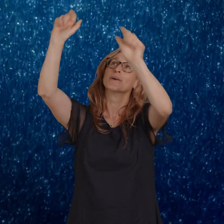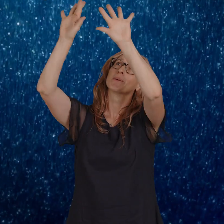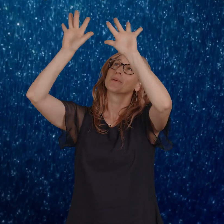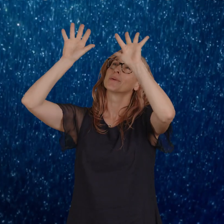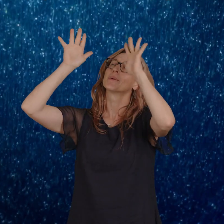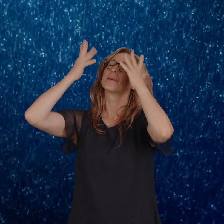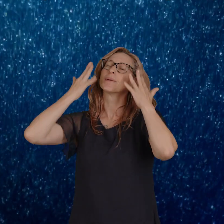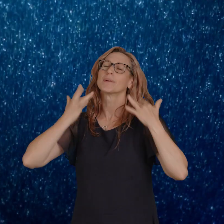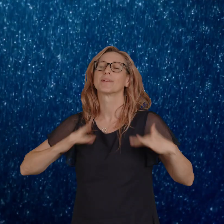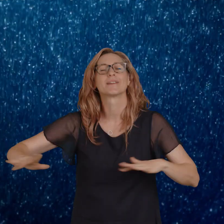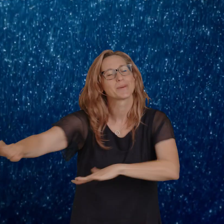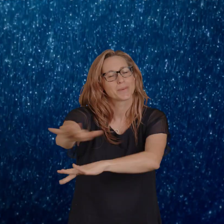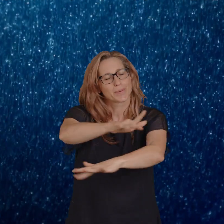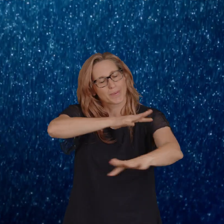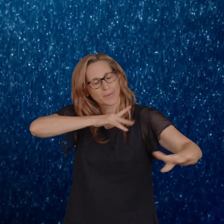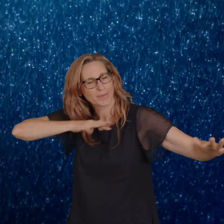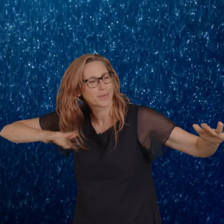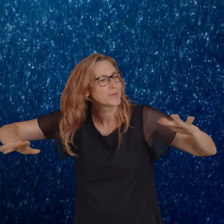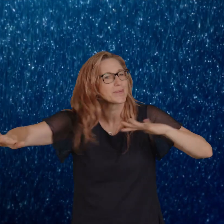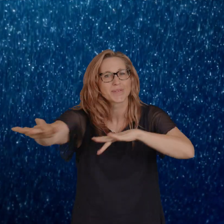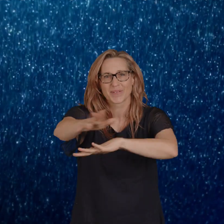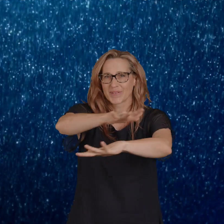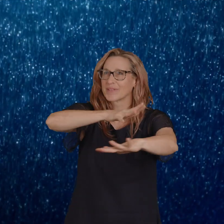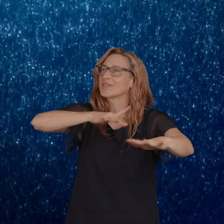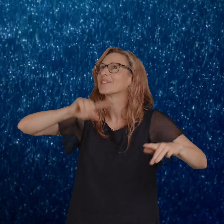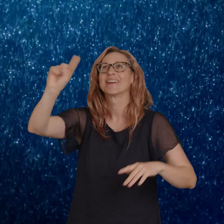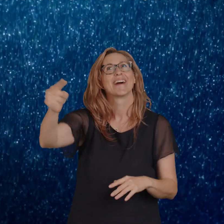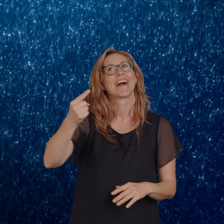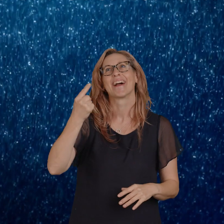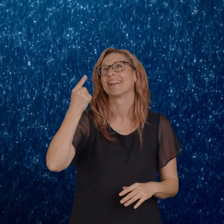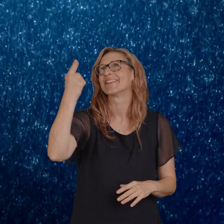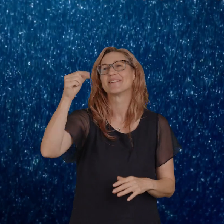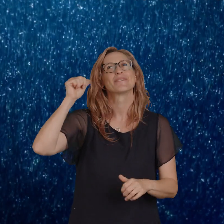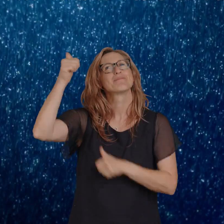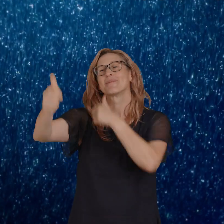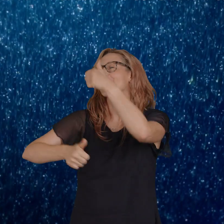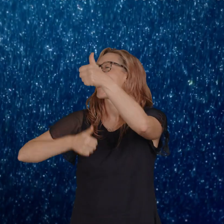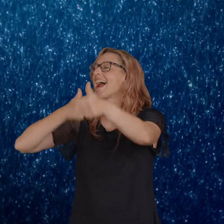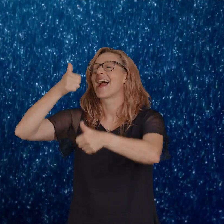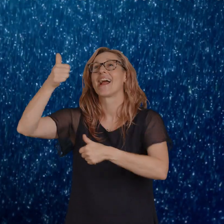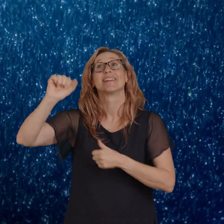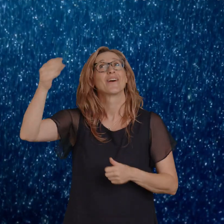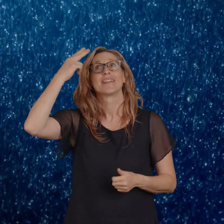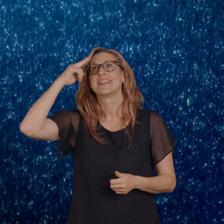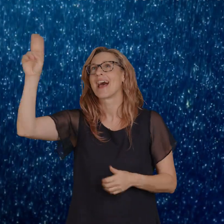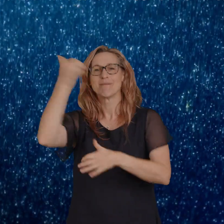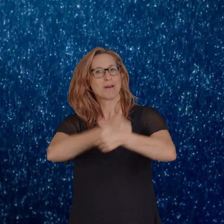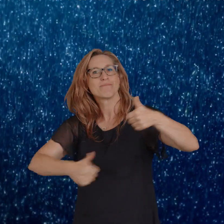this place. You alone deserve our praise. You alone You're the name above all